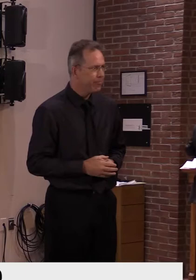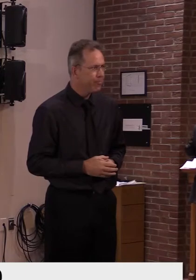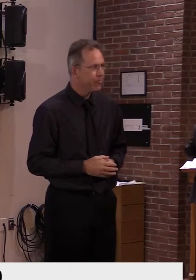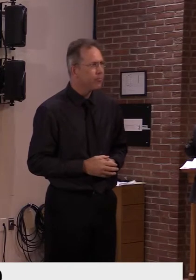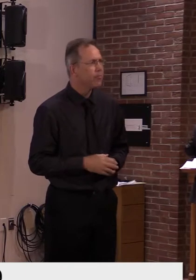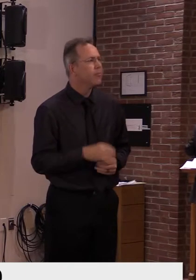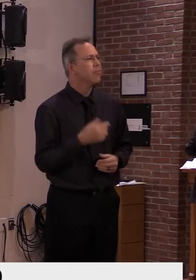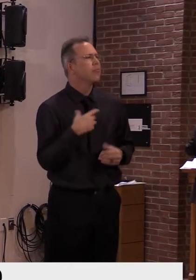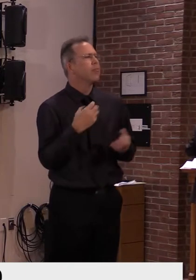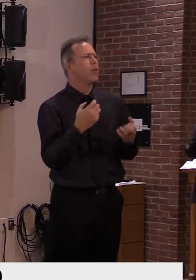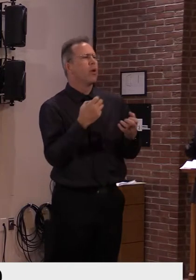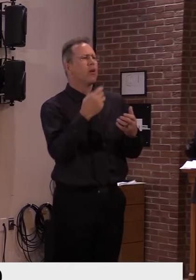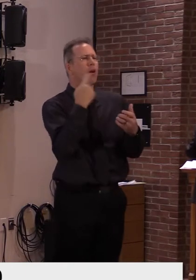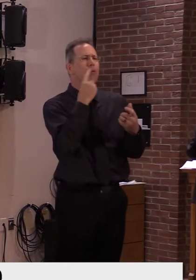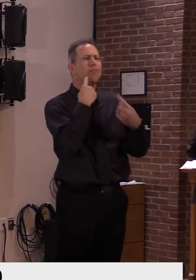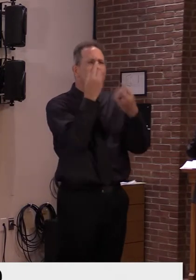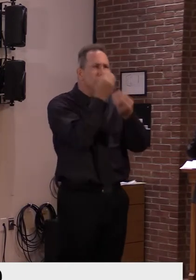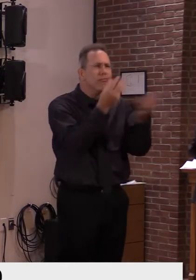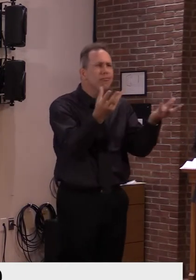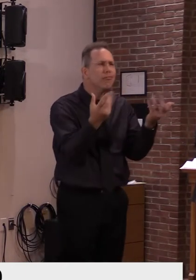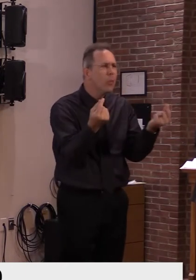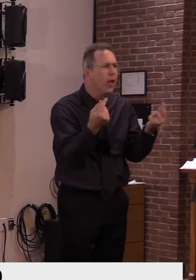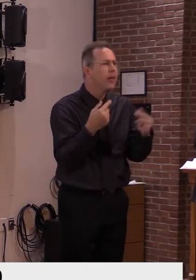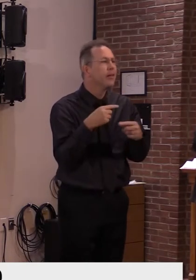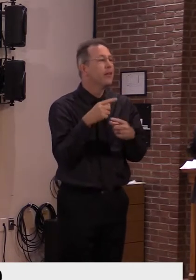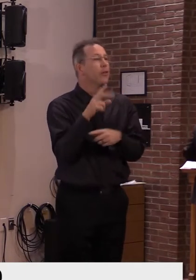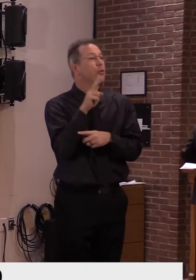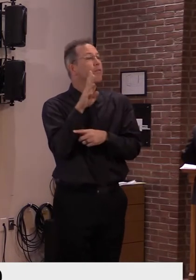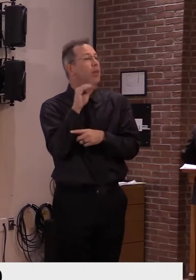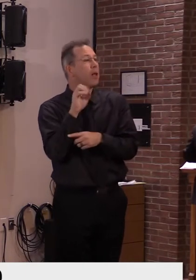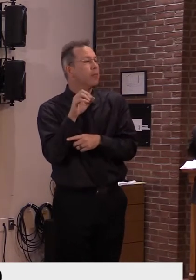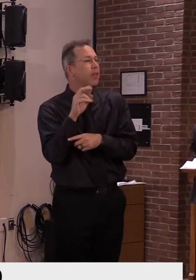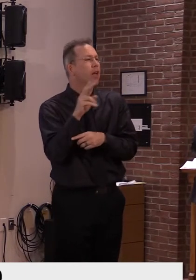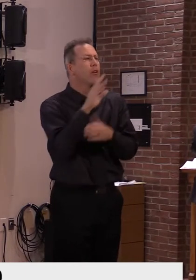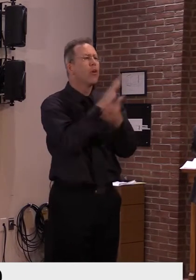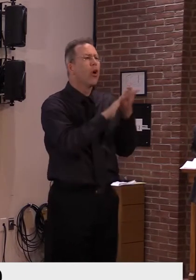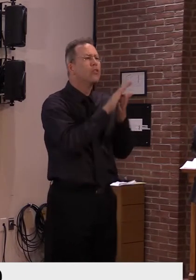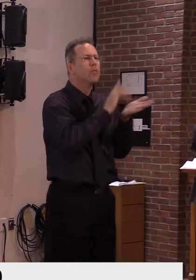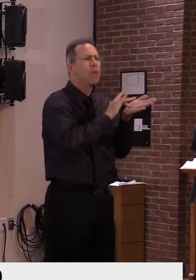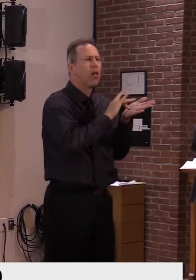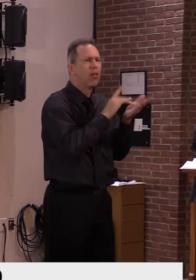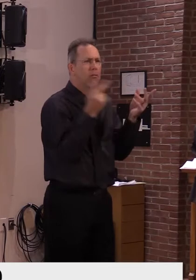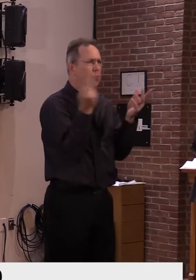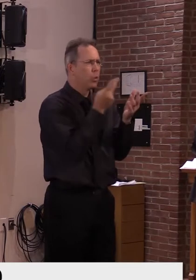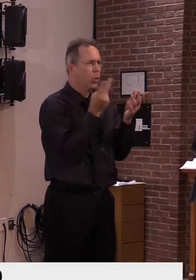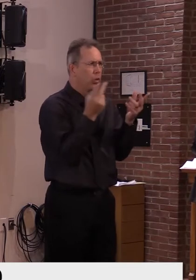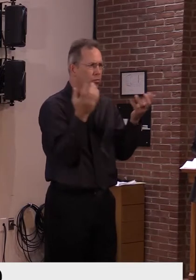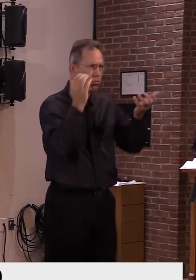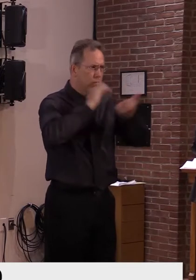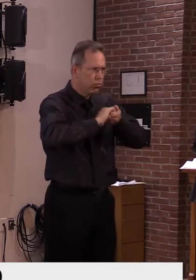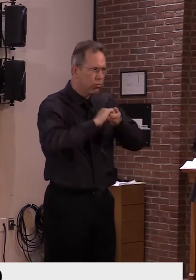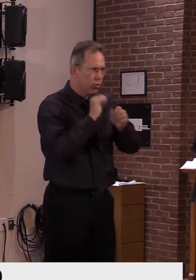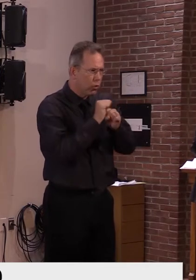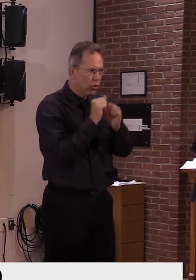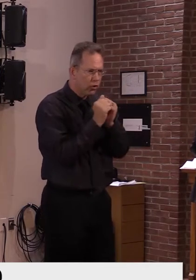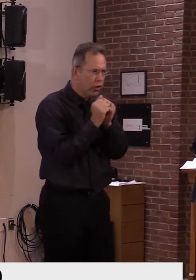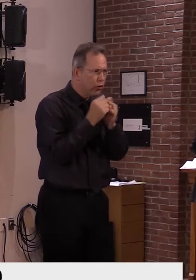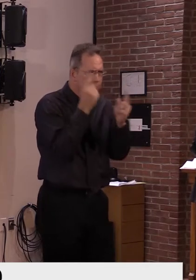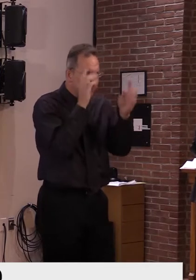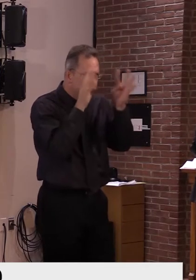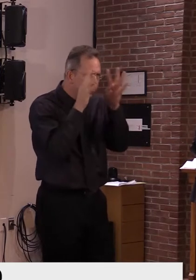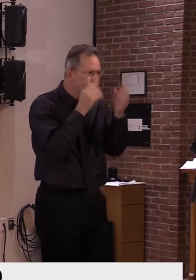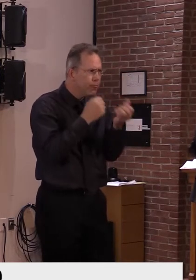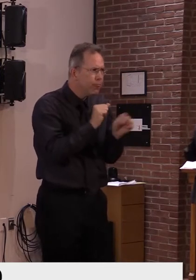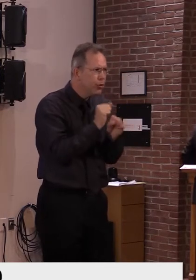the UVM Medical Center, in collaboration with the Larner College of Medicine and the Vaccine Testing Center, has been chosen to participate in a